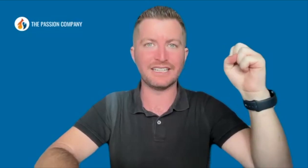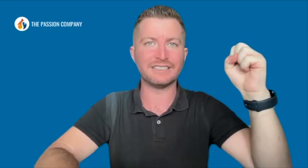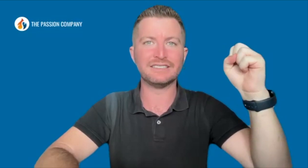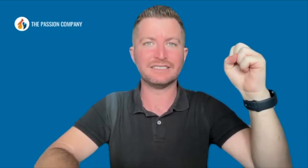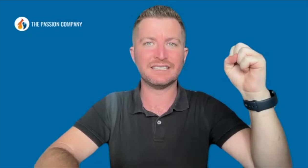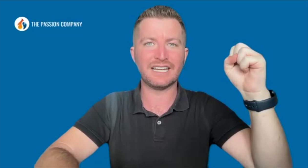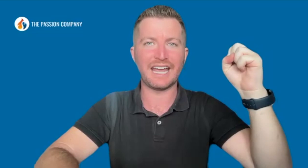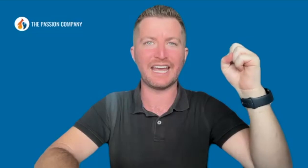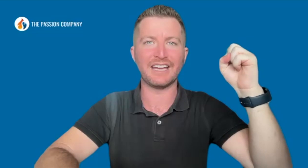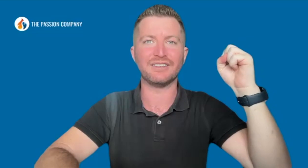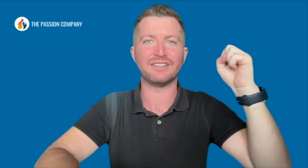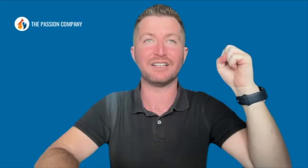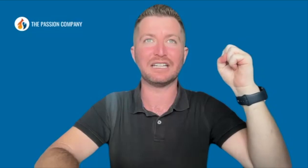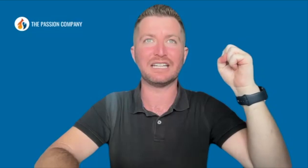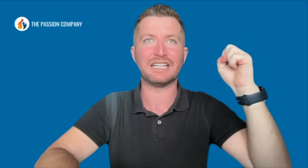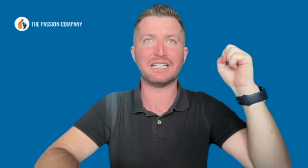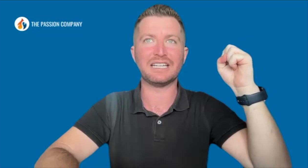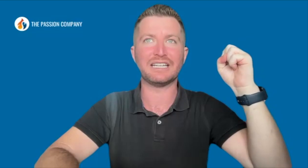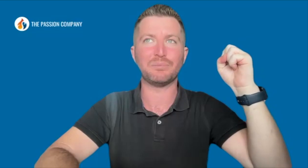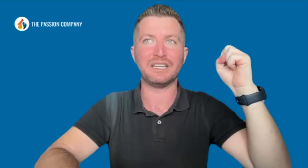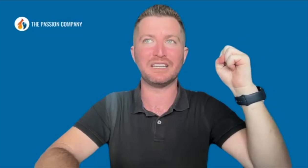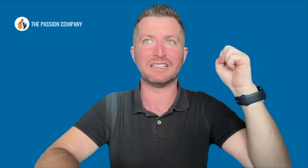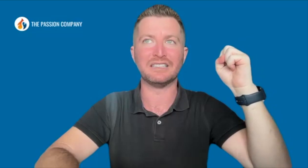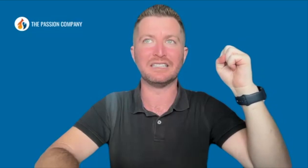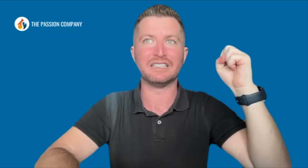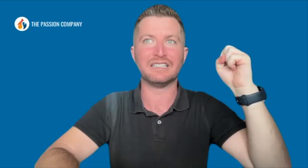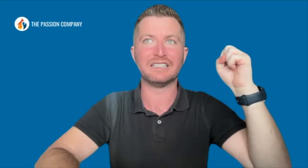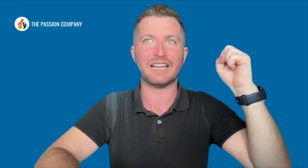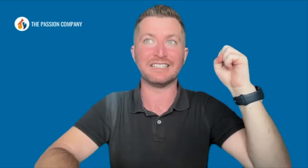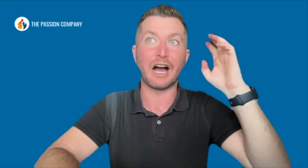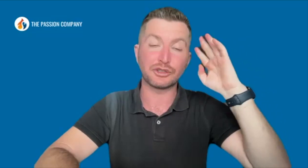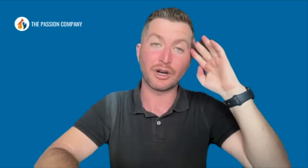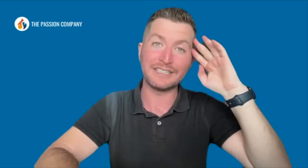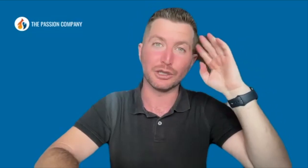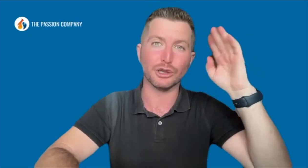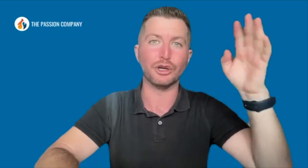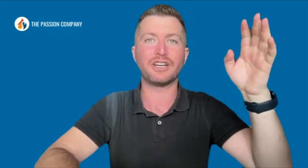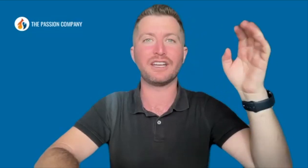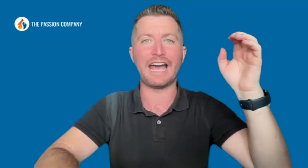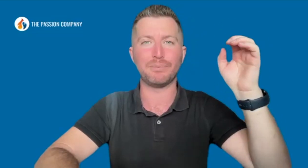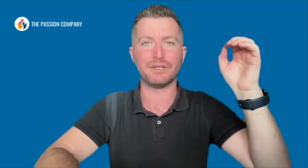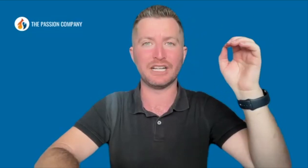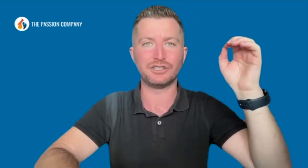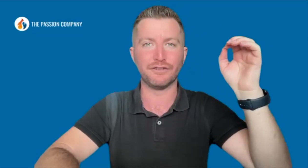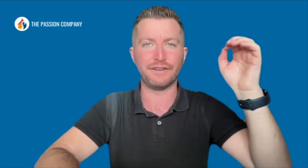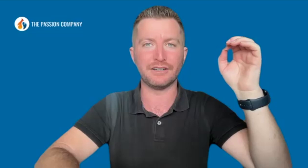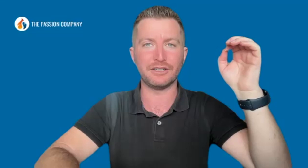and being, like, not trying to look at a potential failure.